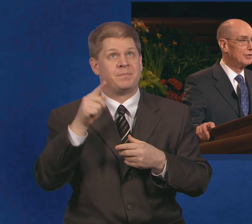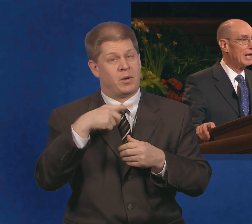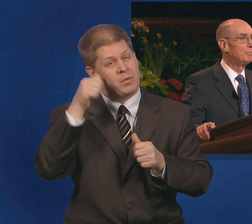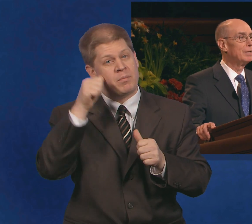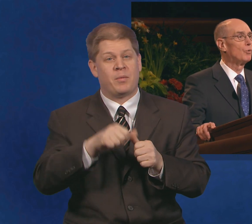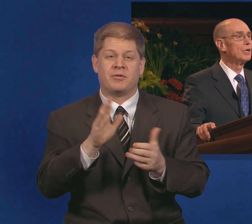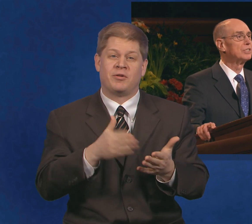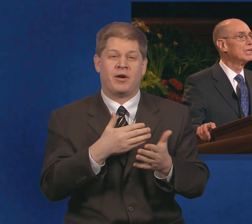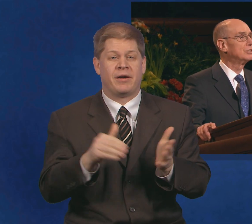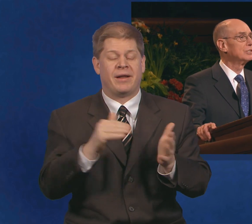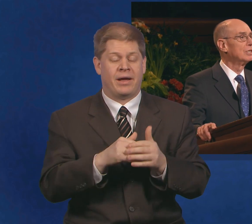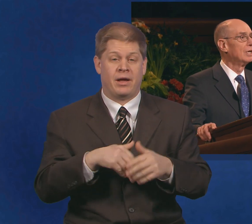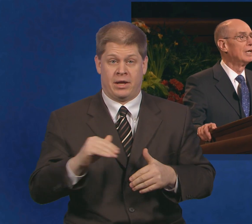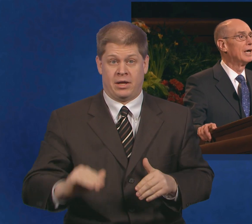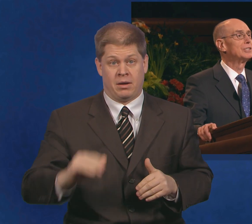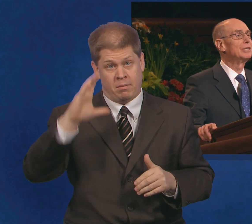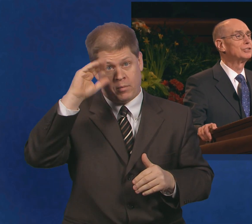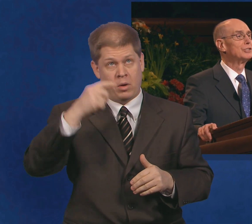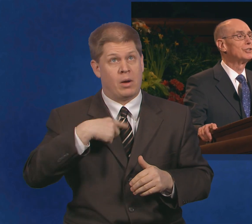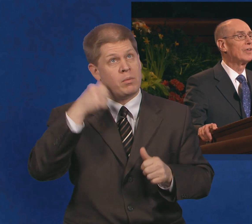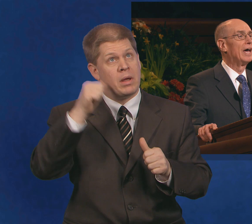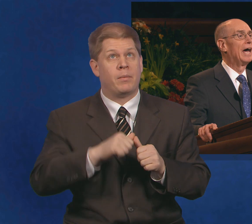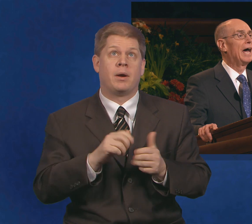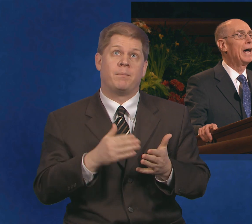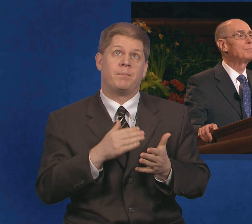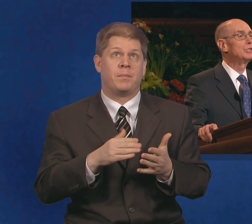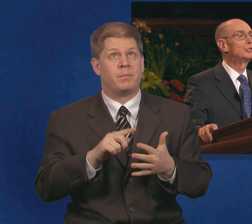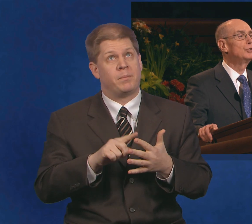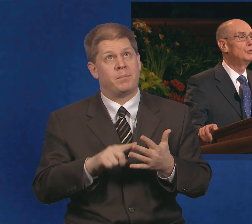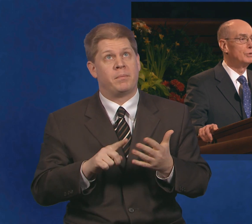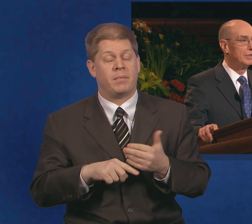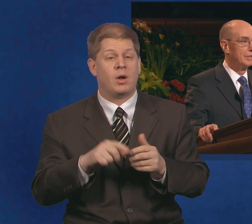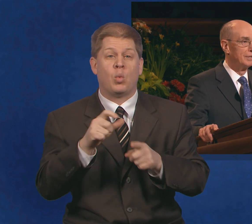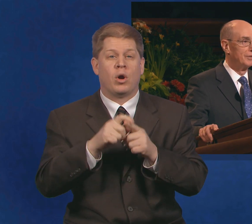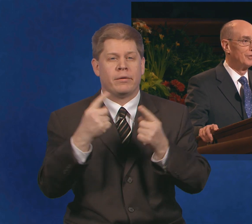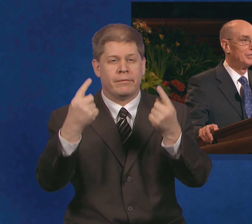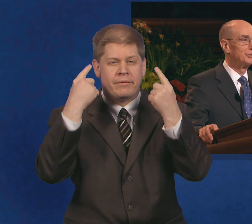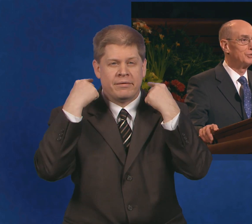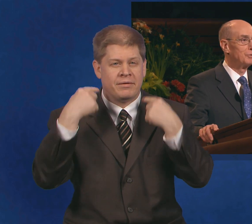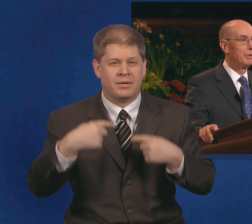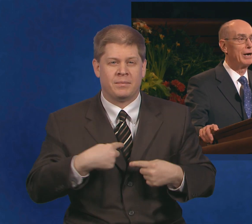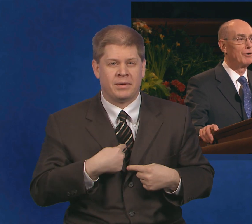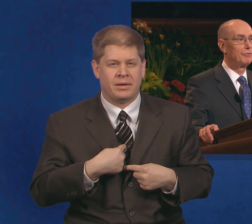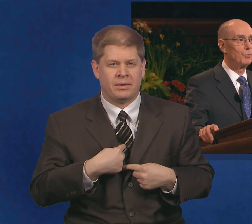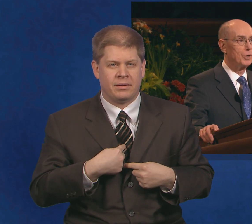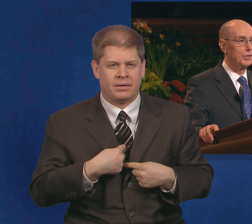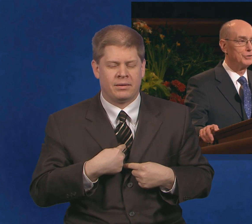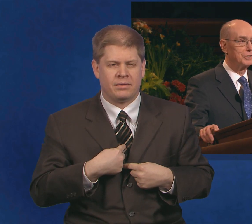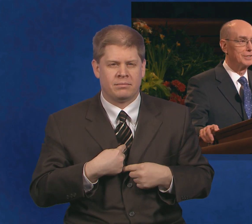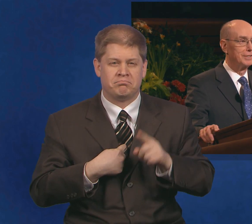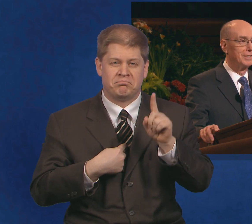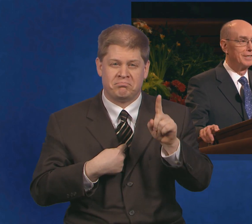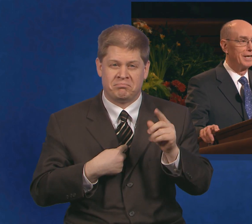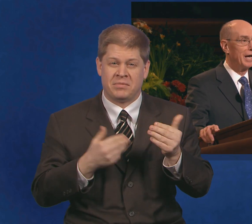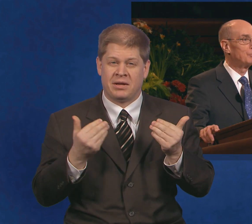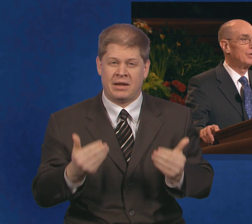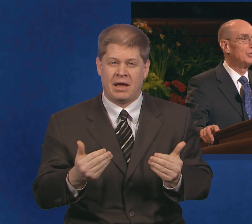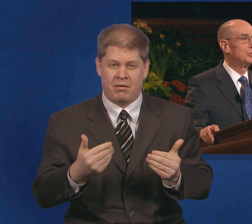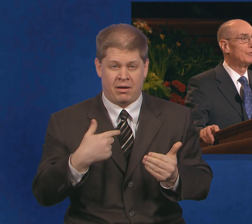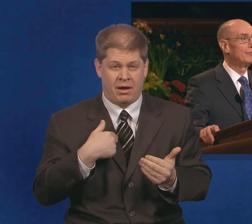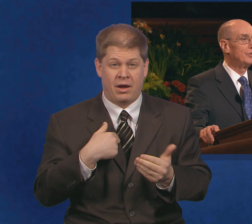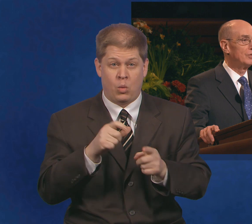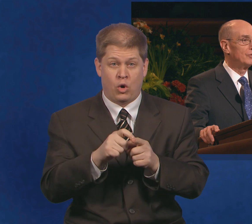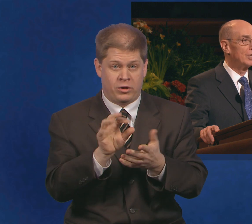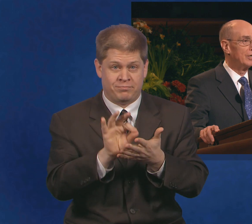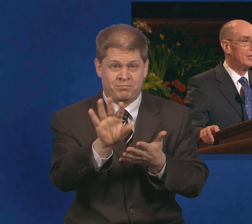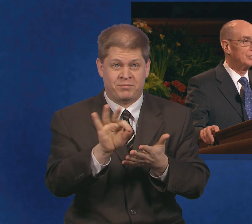childhood, I paid more attention to the happy tune than to the power of the words. I pray